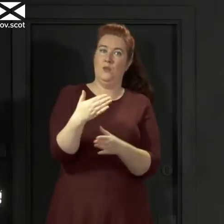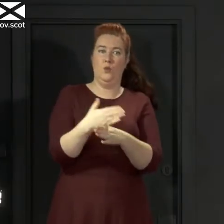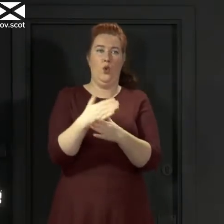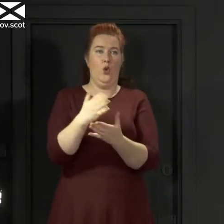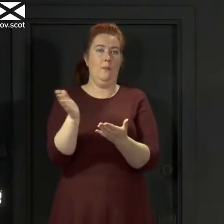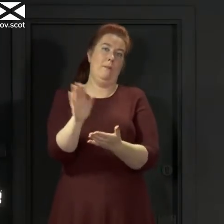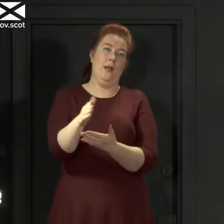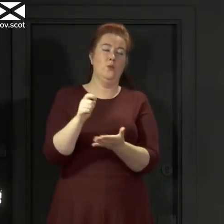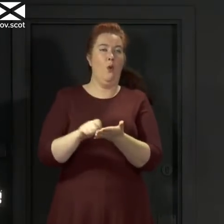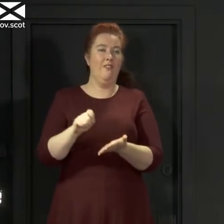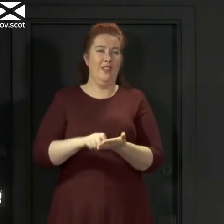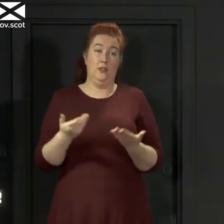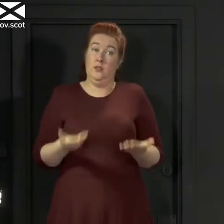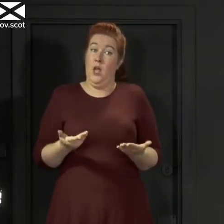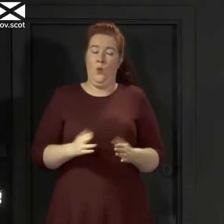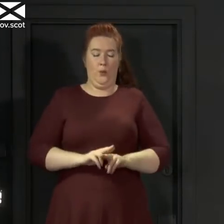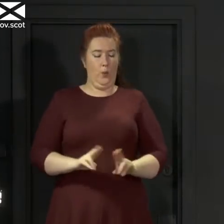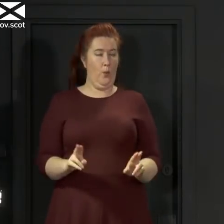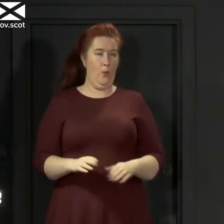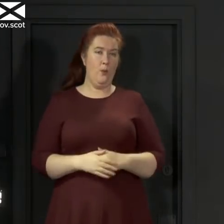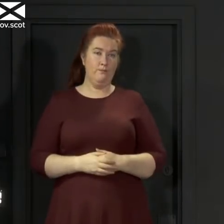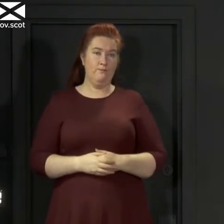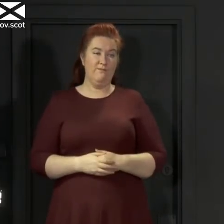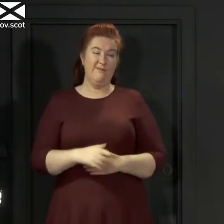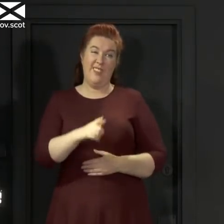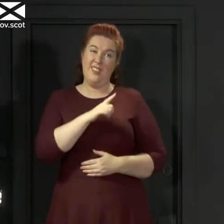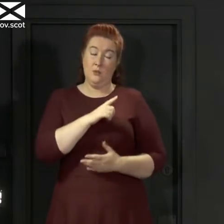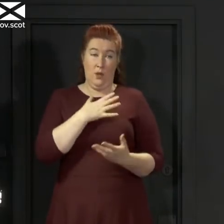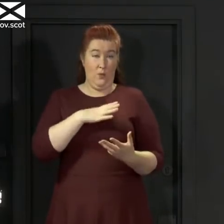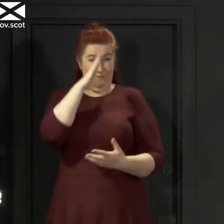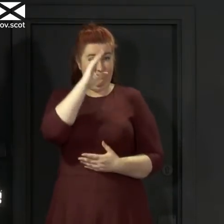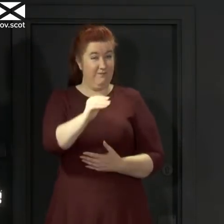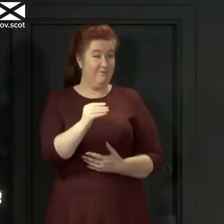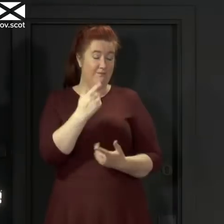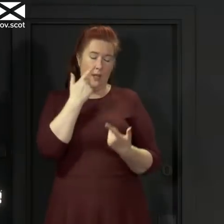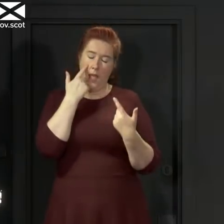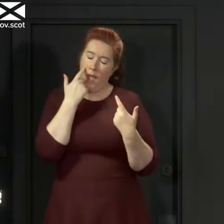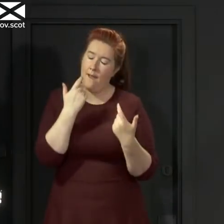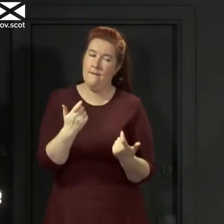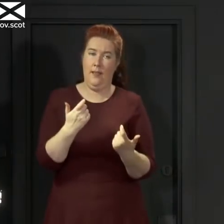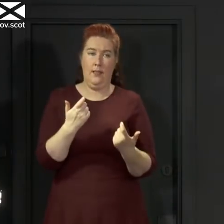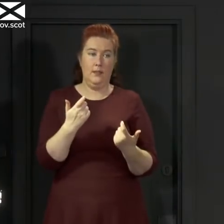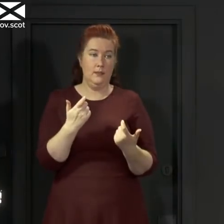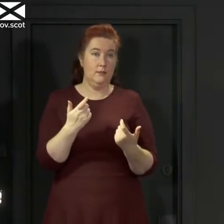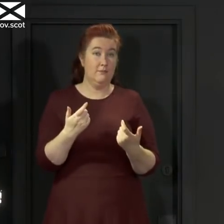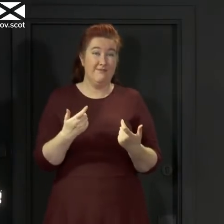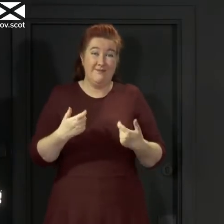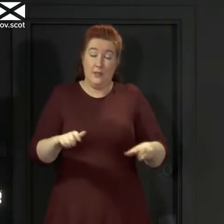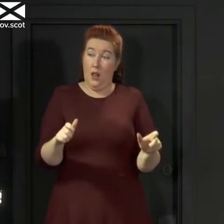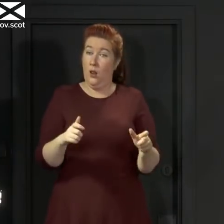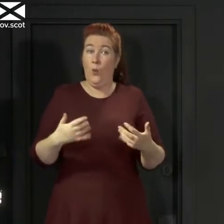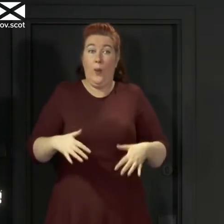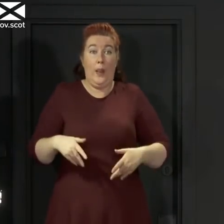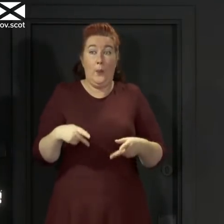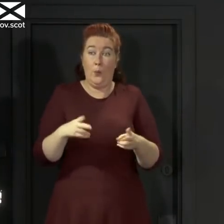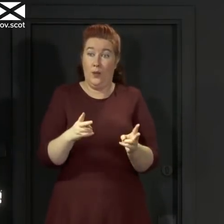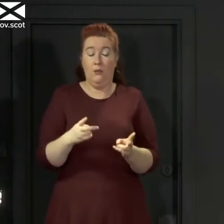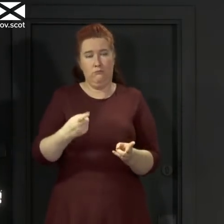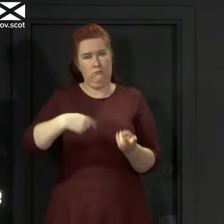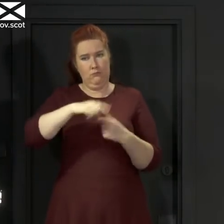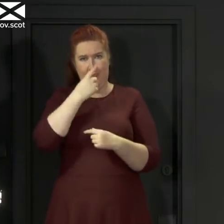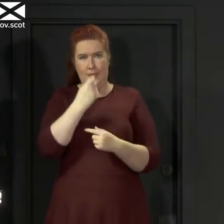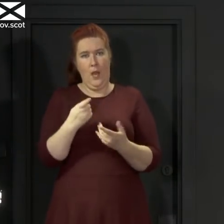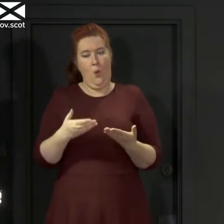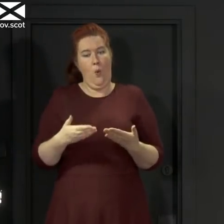notes of caution link to the point that I want to end on. It continues to be the case that the only way in which we can take further